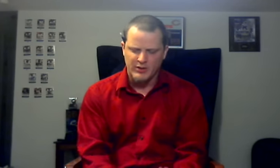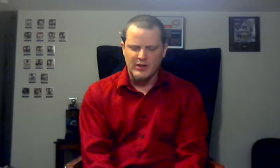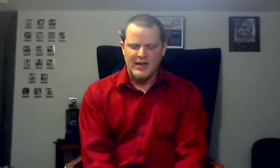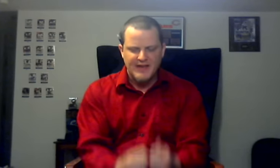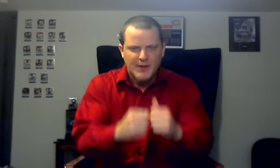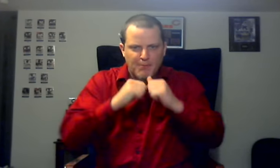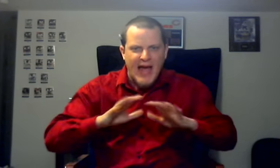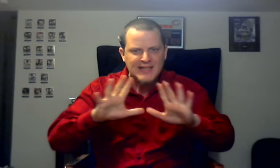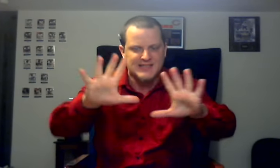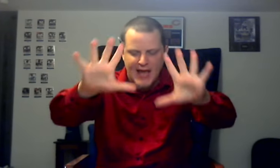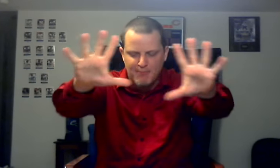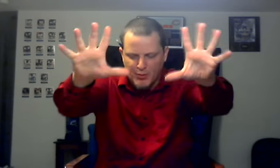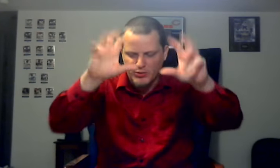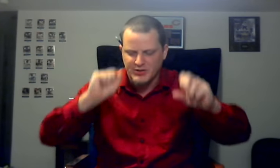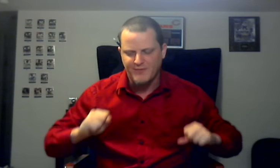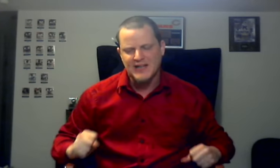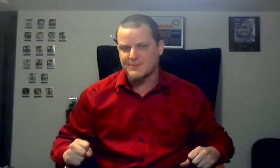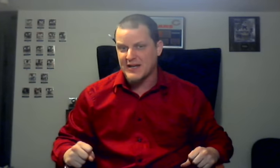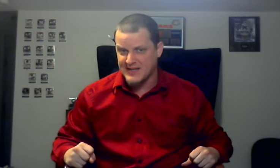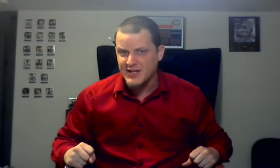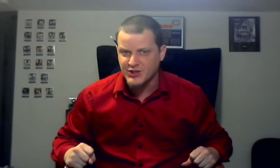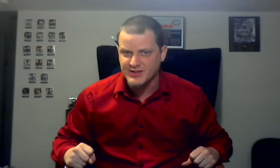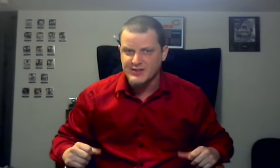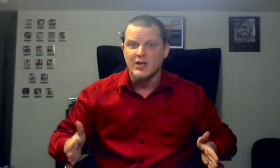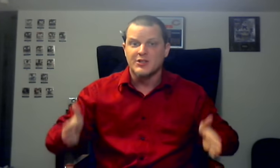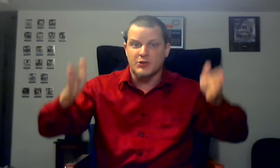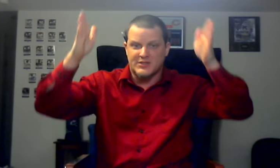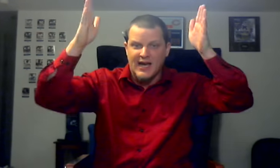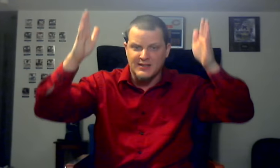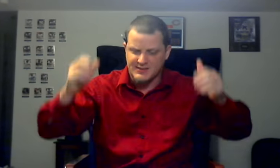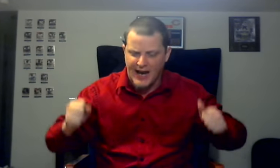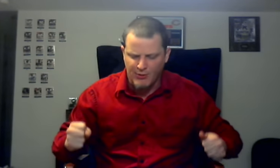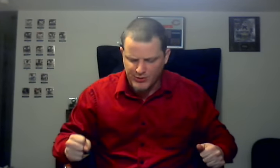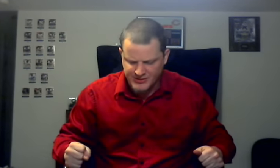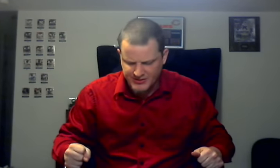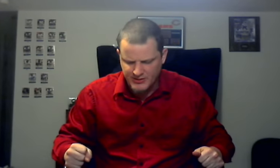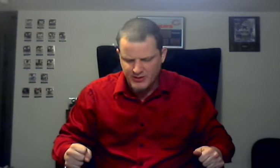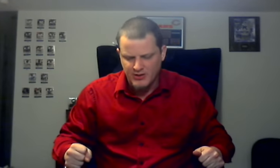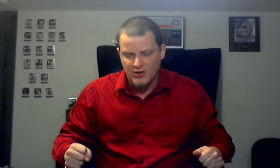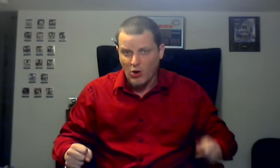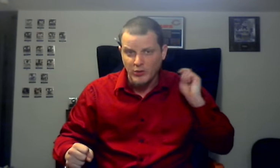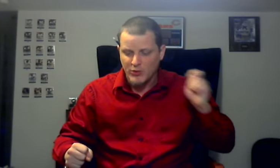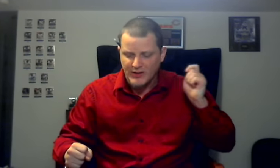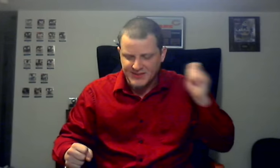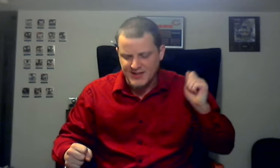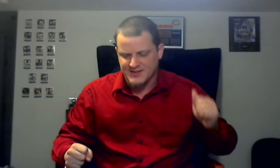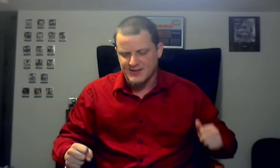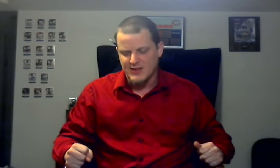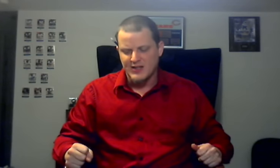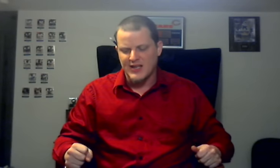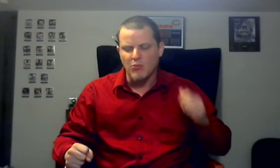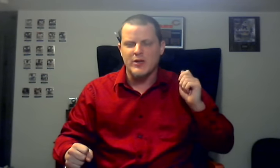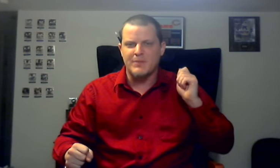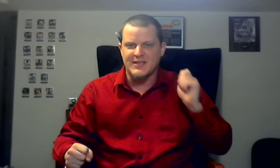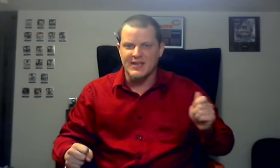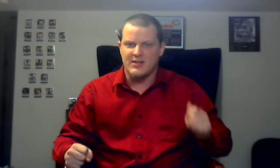and then pass that burden of expectations to Titan Towers. Only with this can we begin